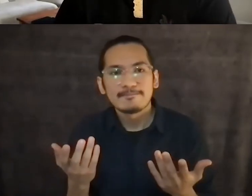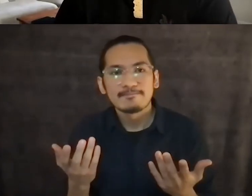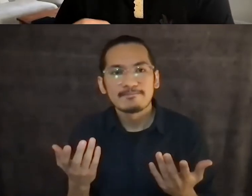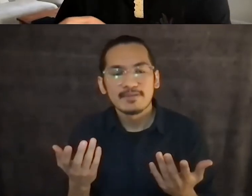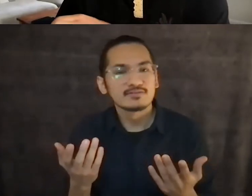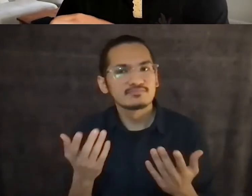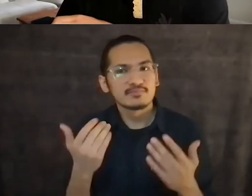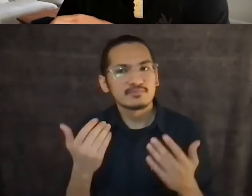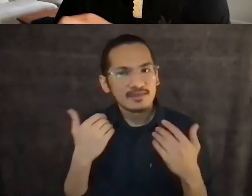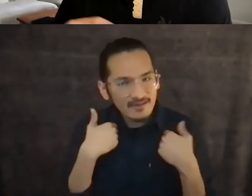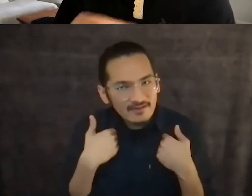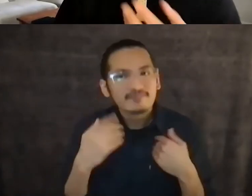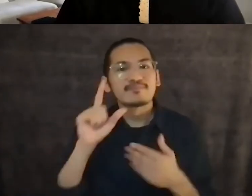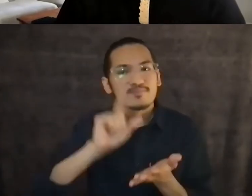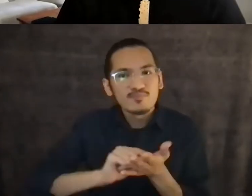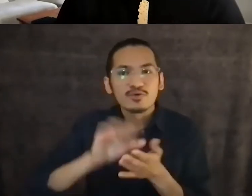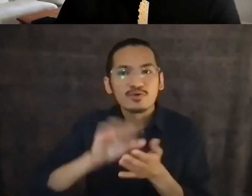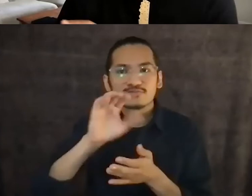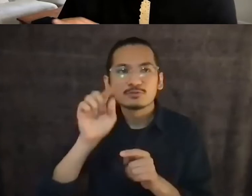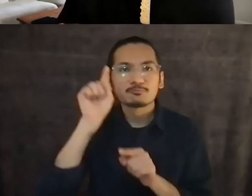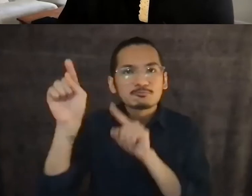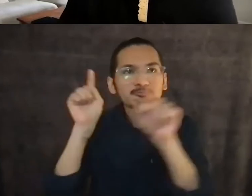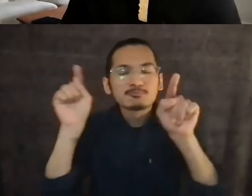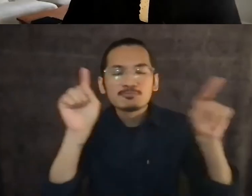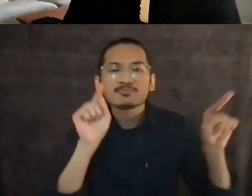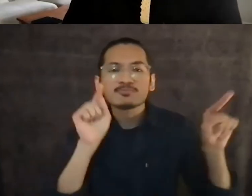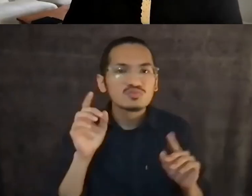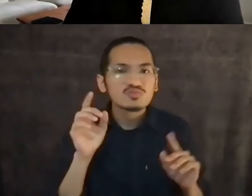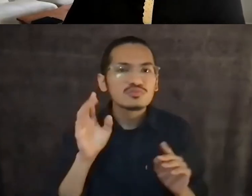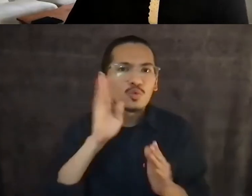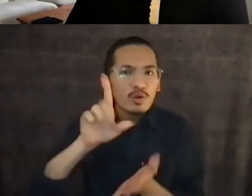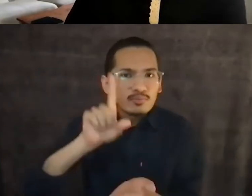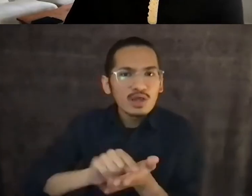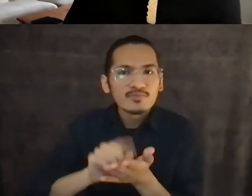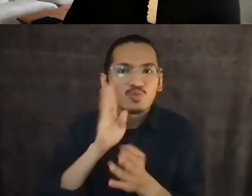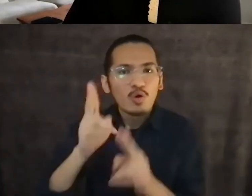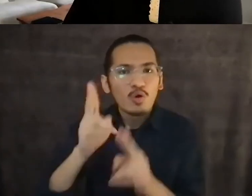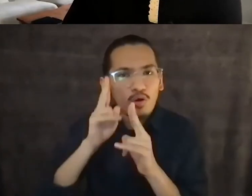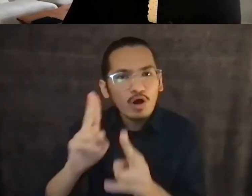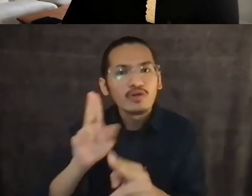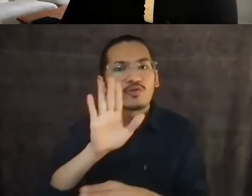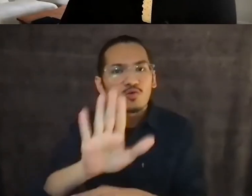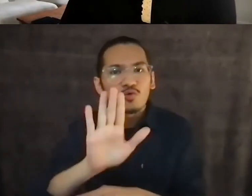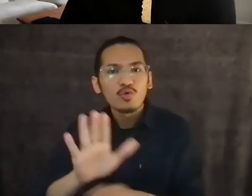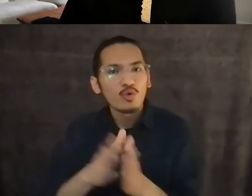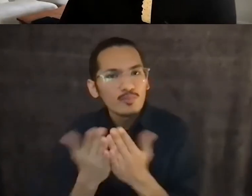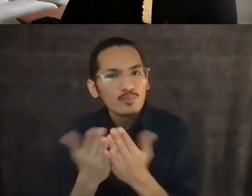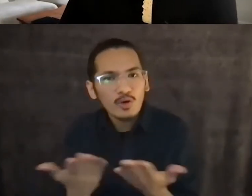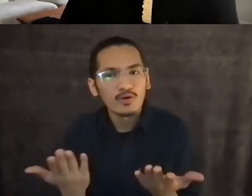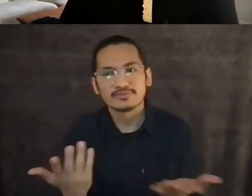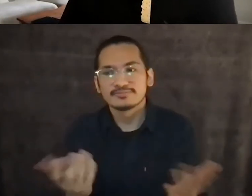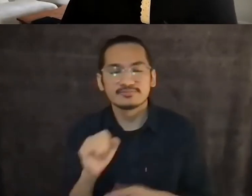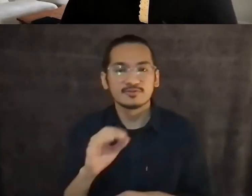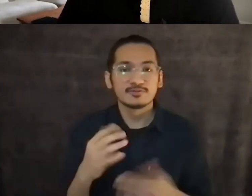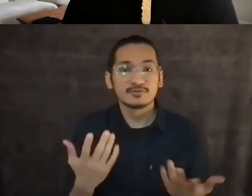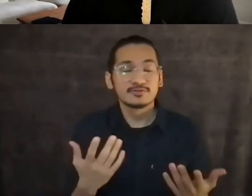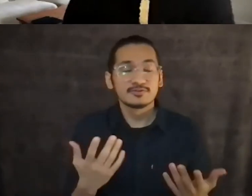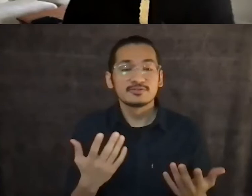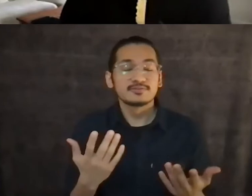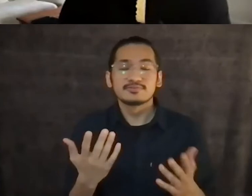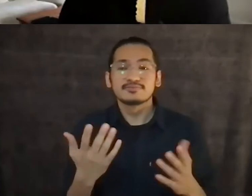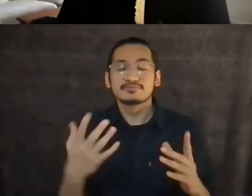that many of us who are acquisitions editors or whatever it is. Um, so yeah, sorry, boring story. They were really great.